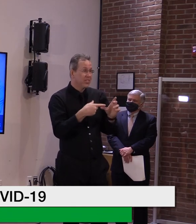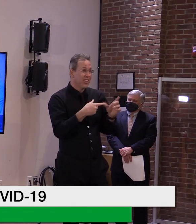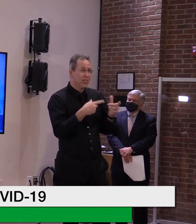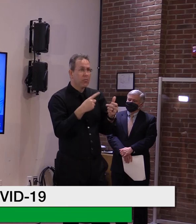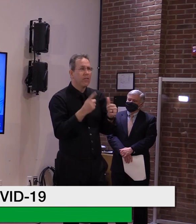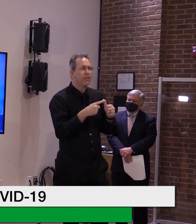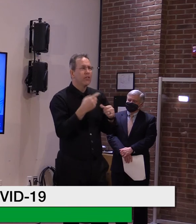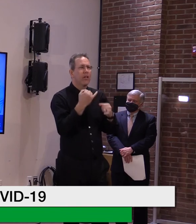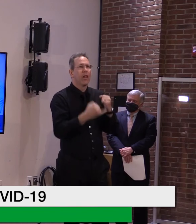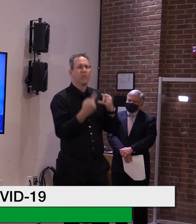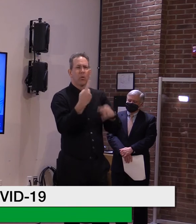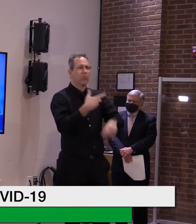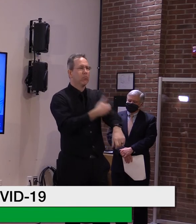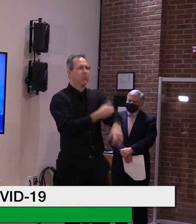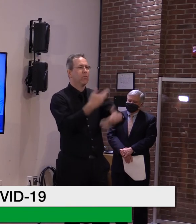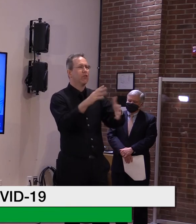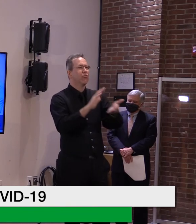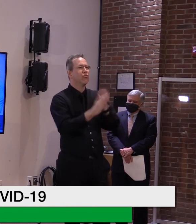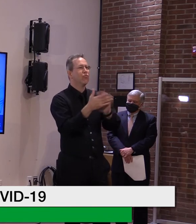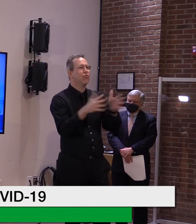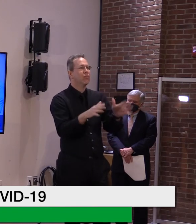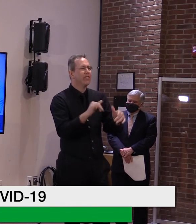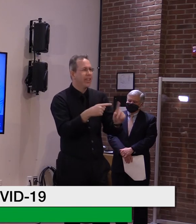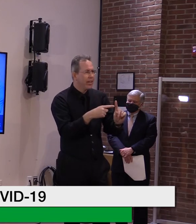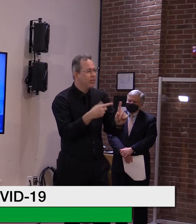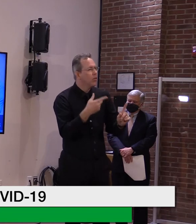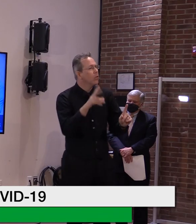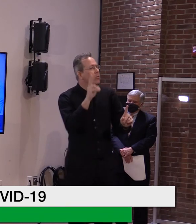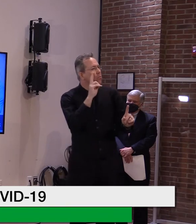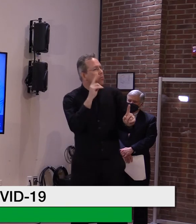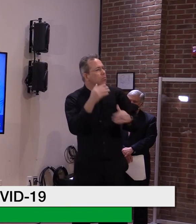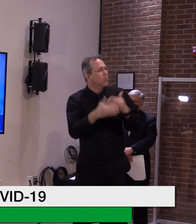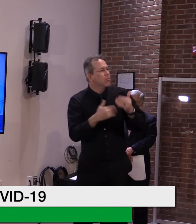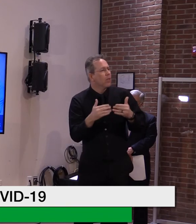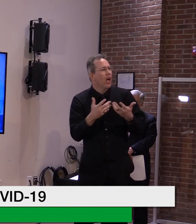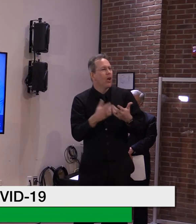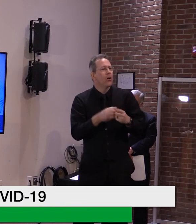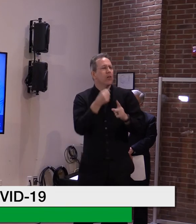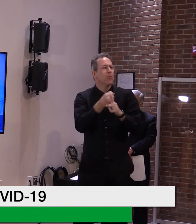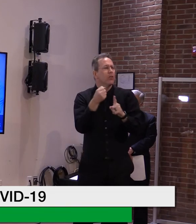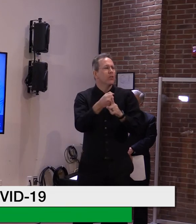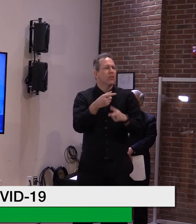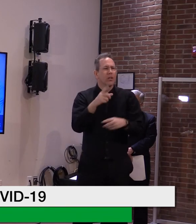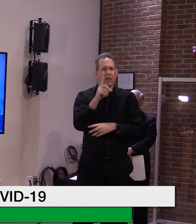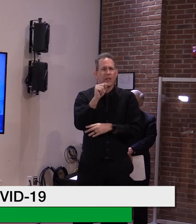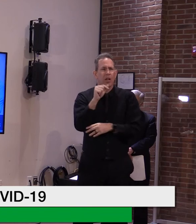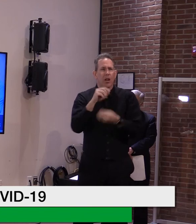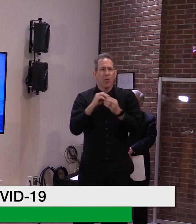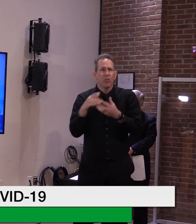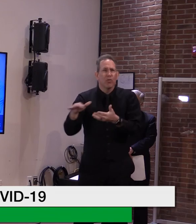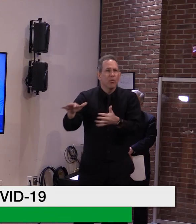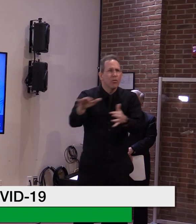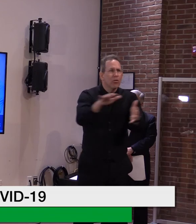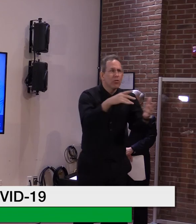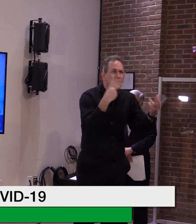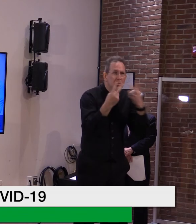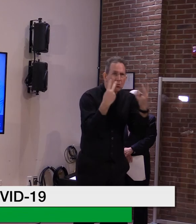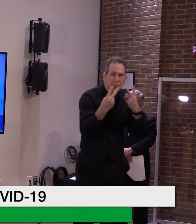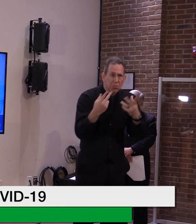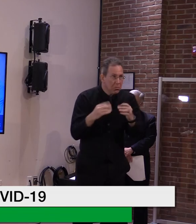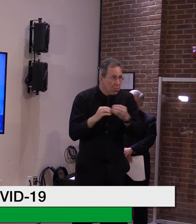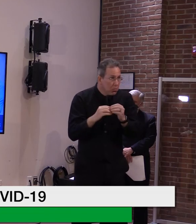and how that has an effect on the data. So we'll have to we'll have to see.